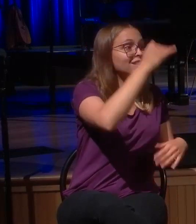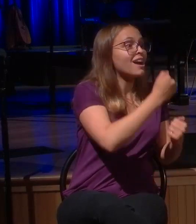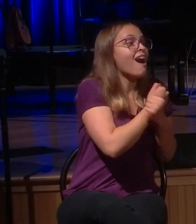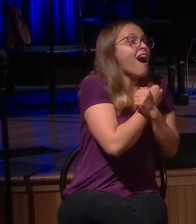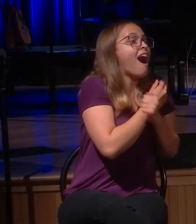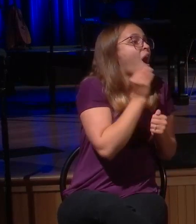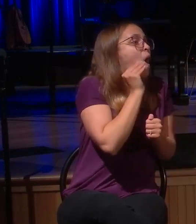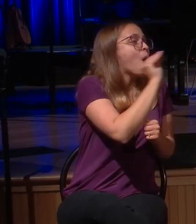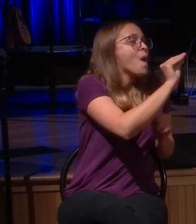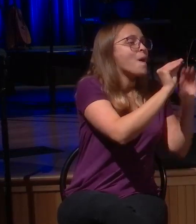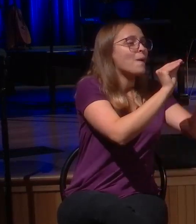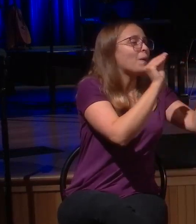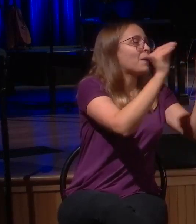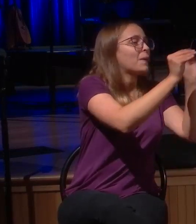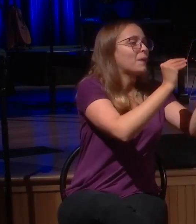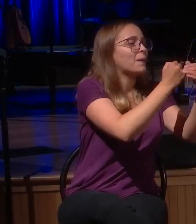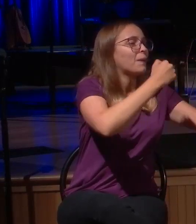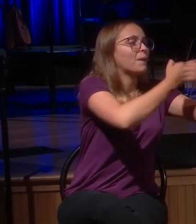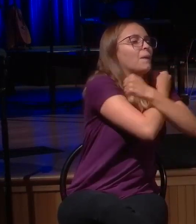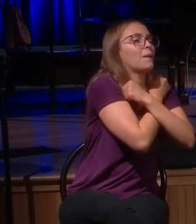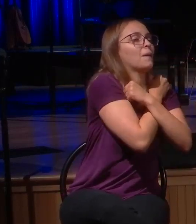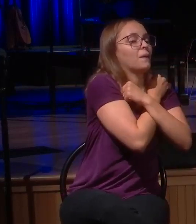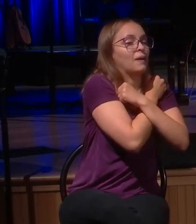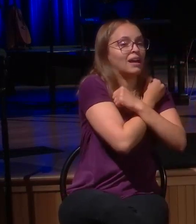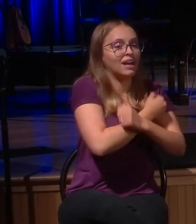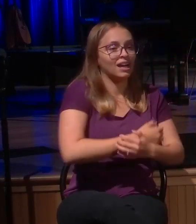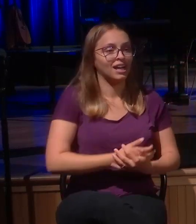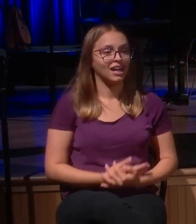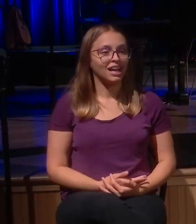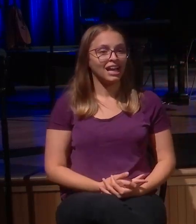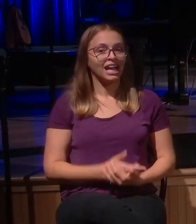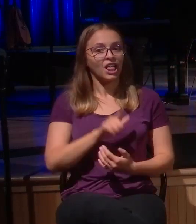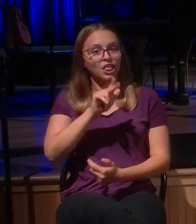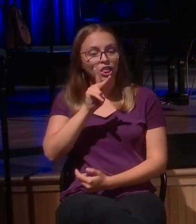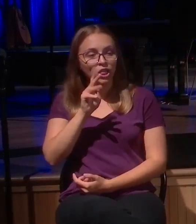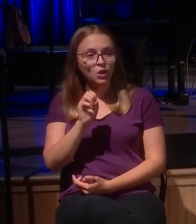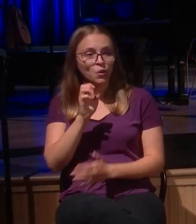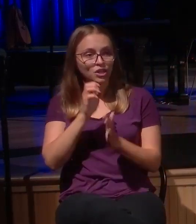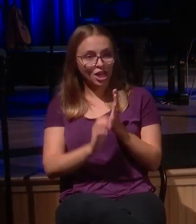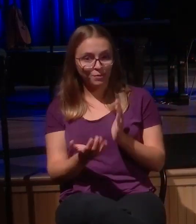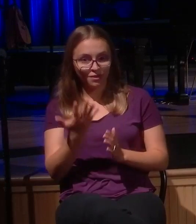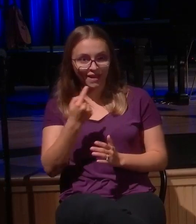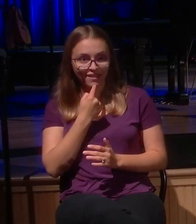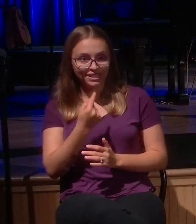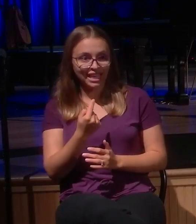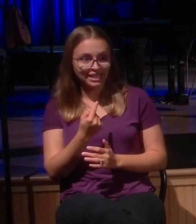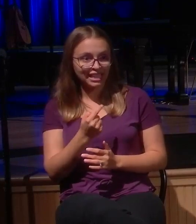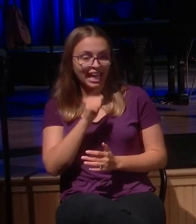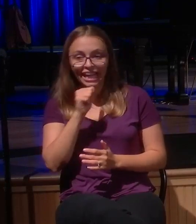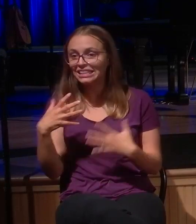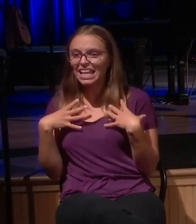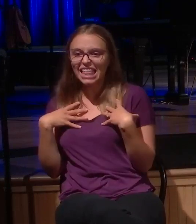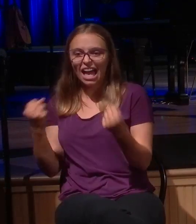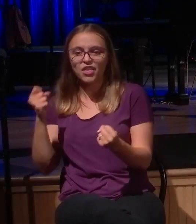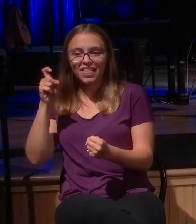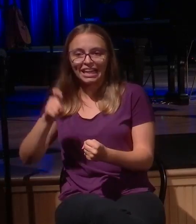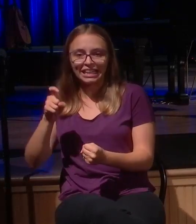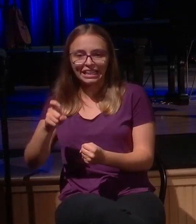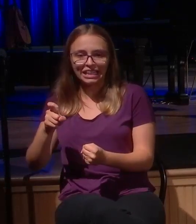already in Luke chapter 5 and then later in Luke chapter 19. Luke chapter 5, he says, it's not the healthy who need a doctor, but the sick. I have not come,